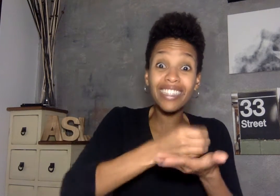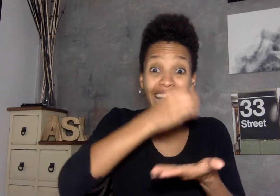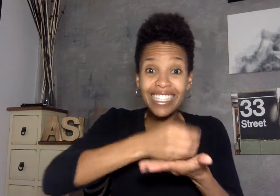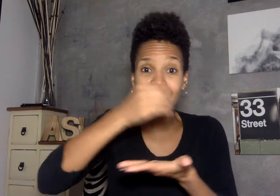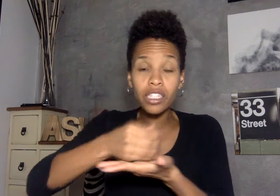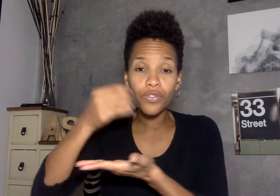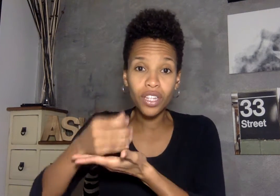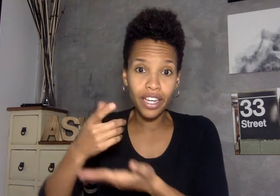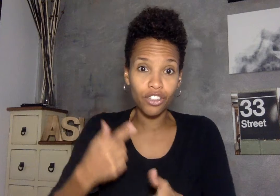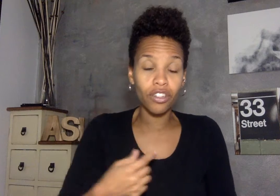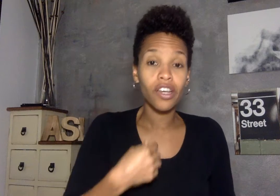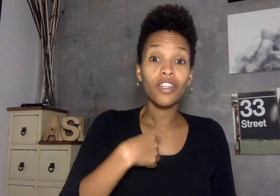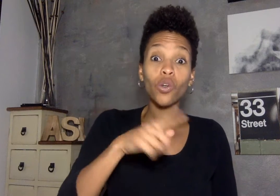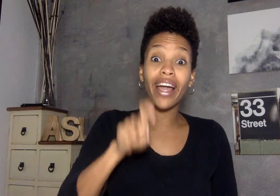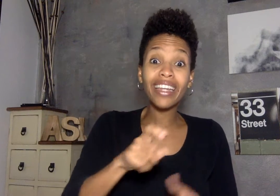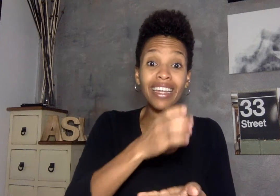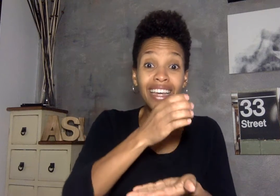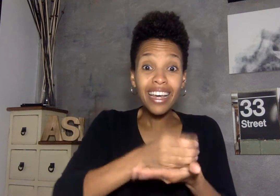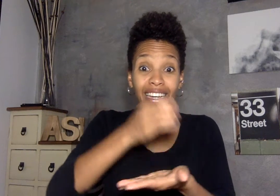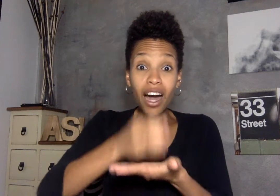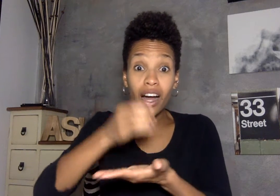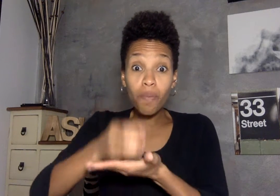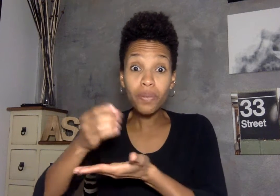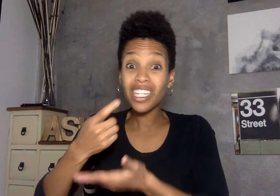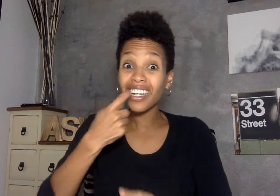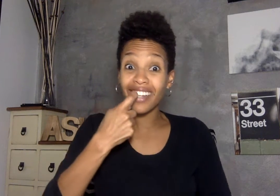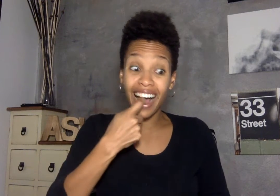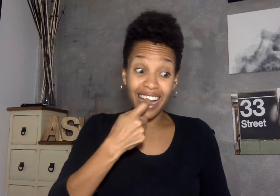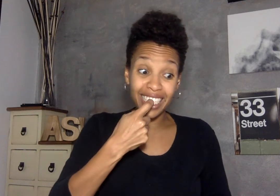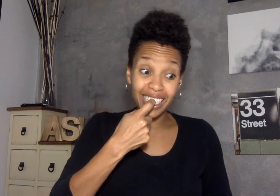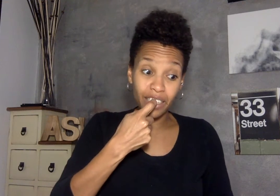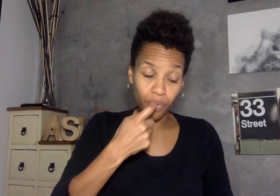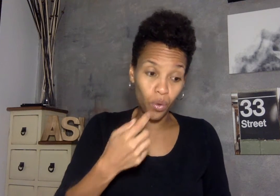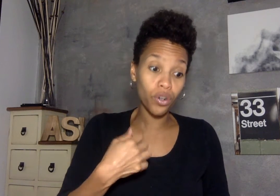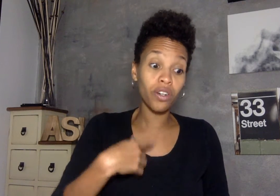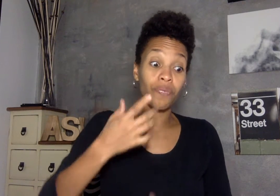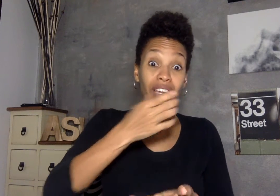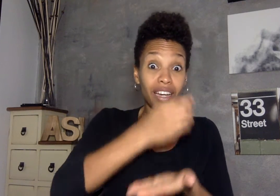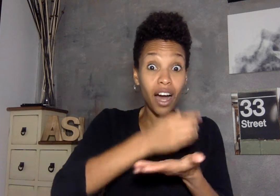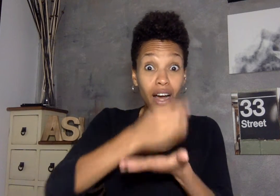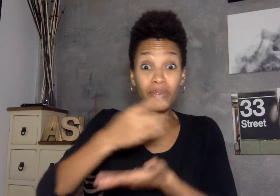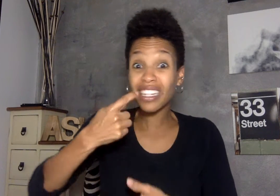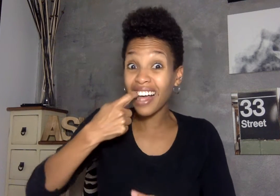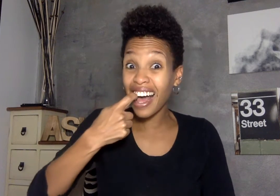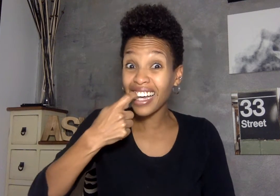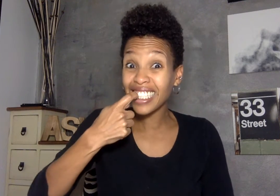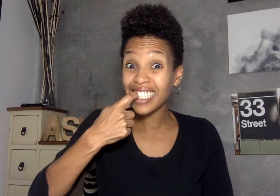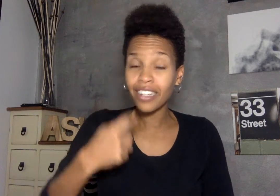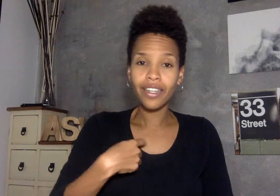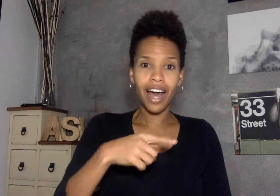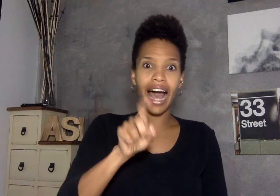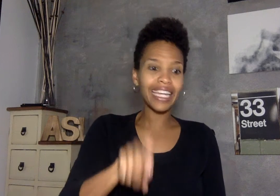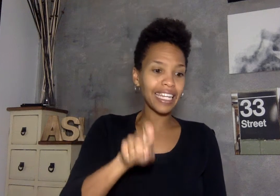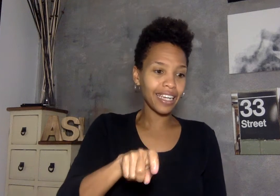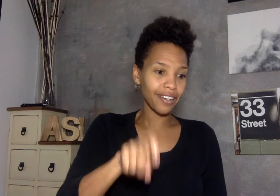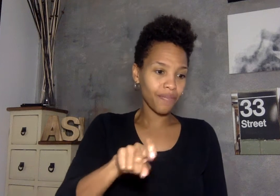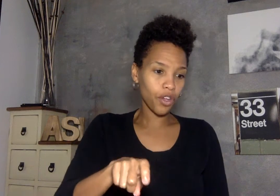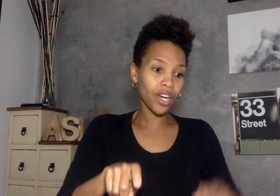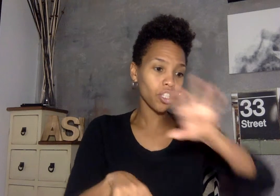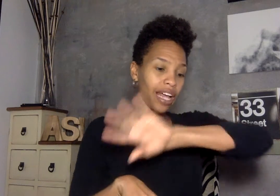glasses for the kitchen so i need cups glass or cups glass i need all right so